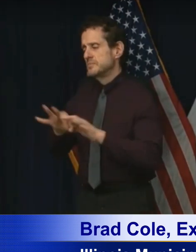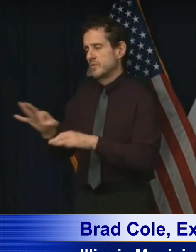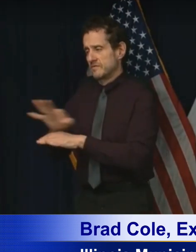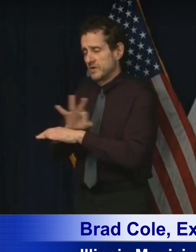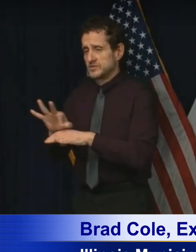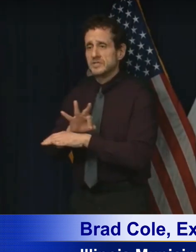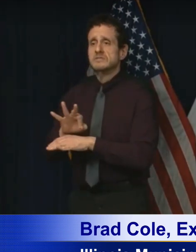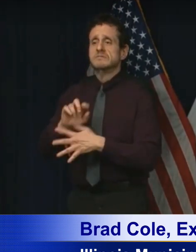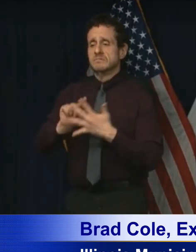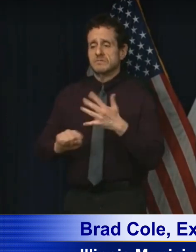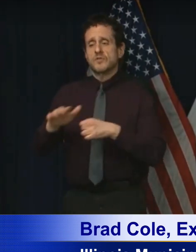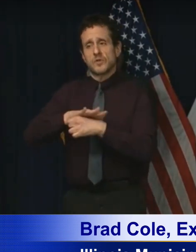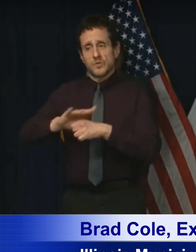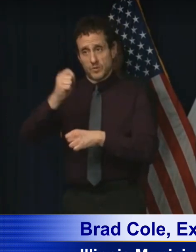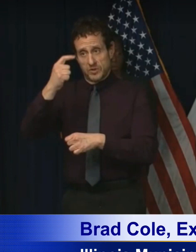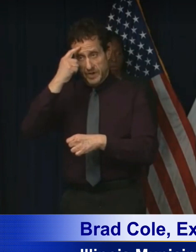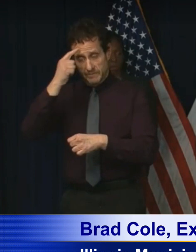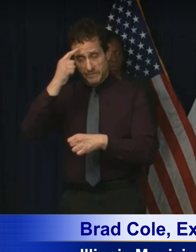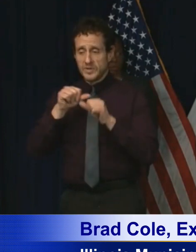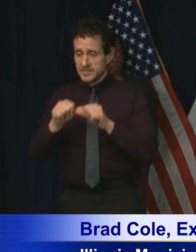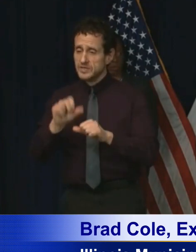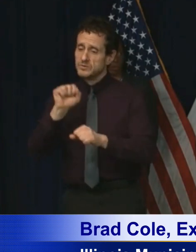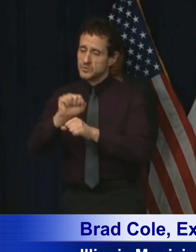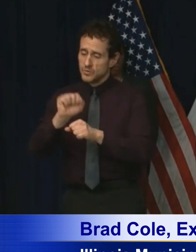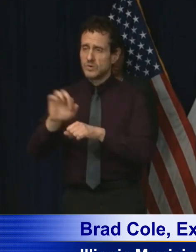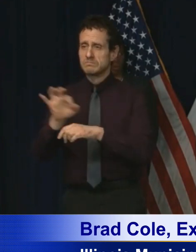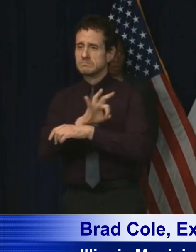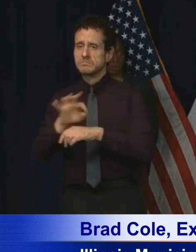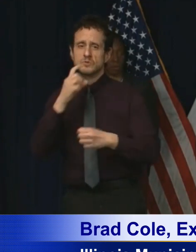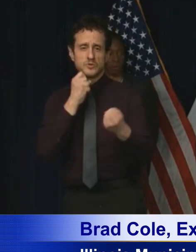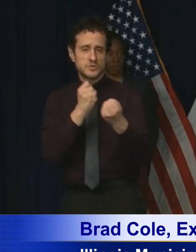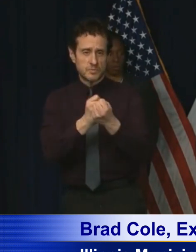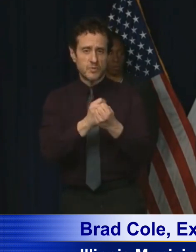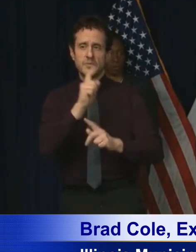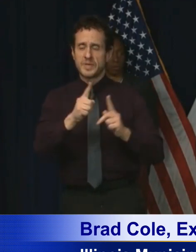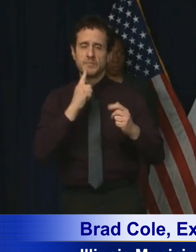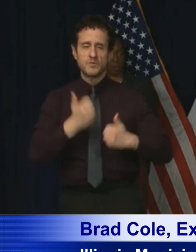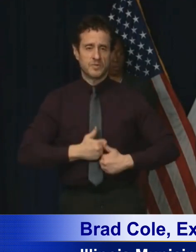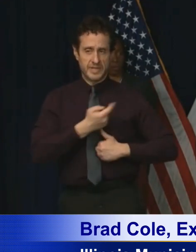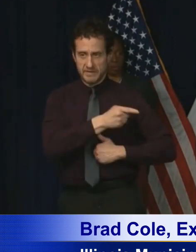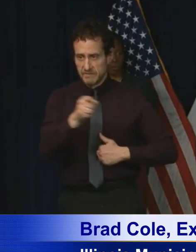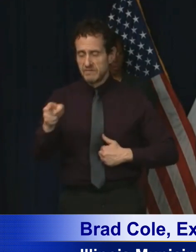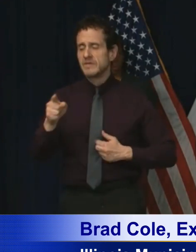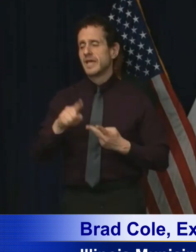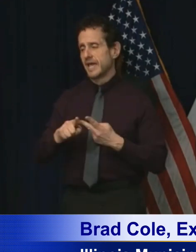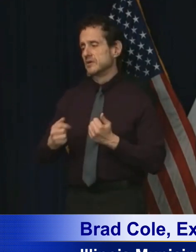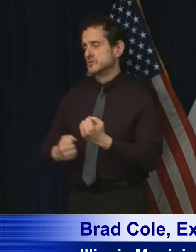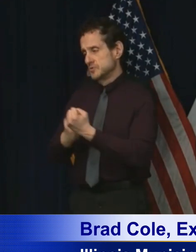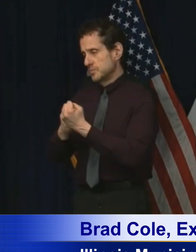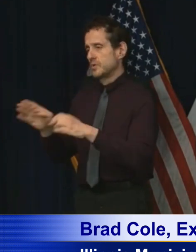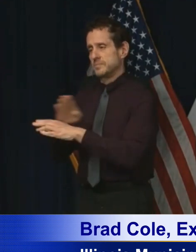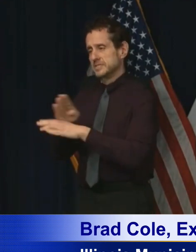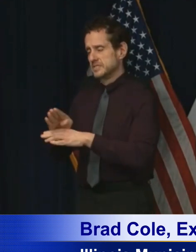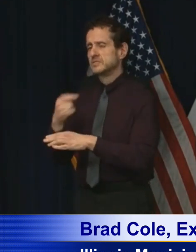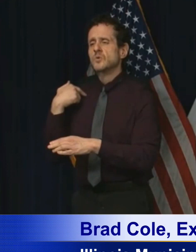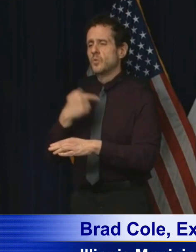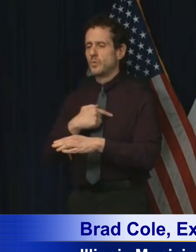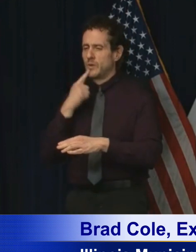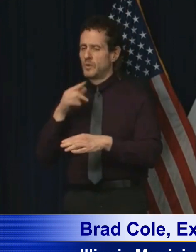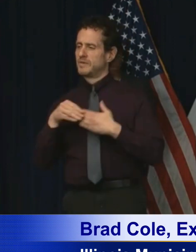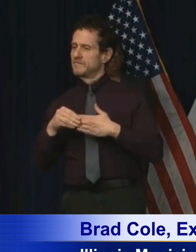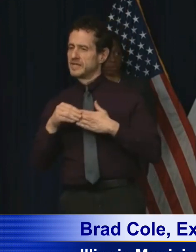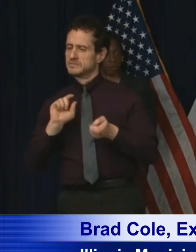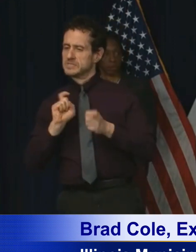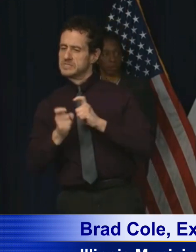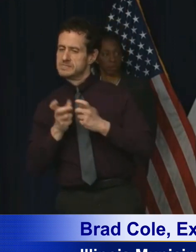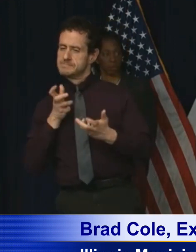local government that support residents and businesses, and we will adapt and adjust to new standards of service delivery